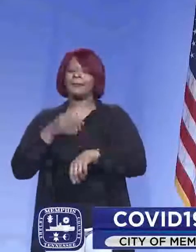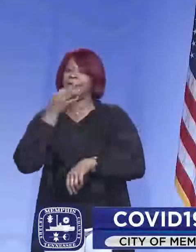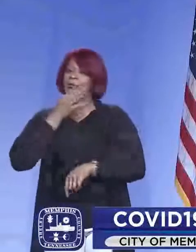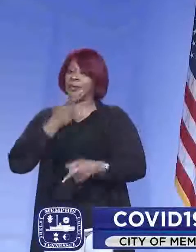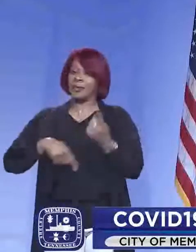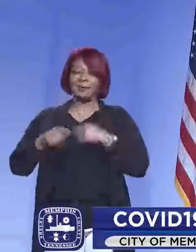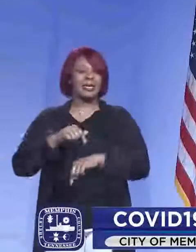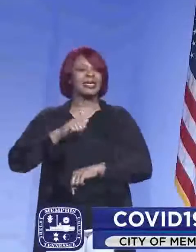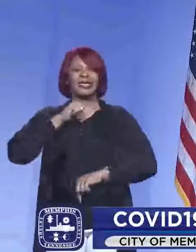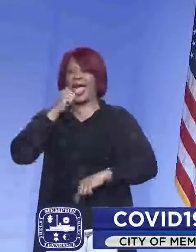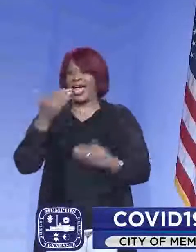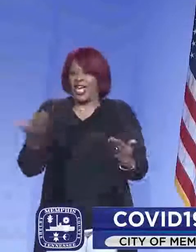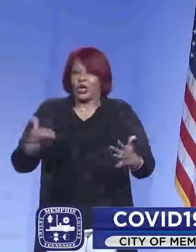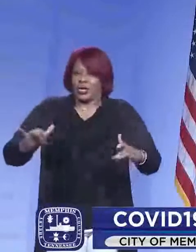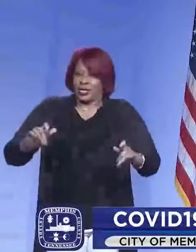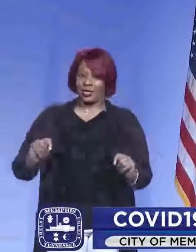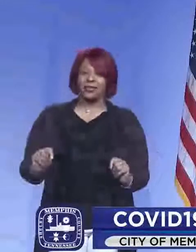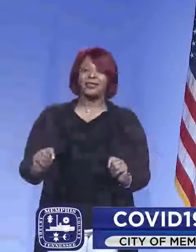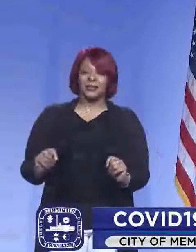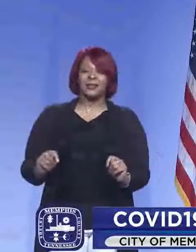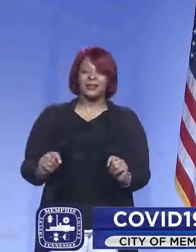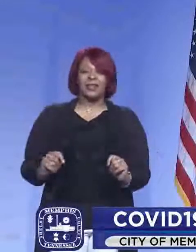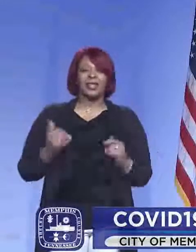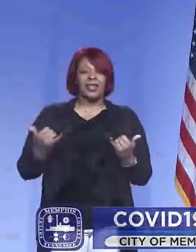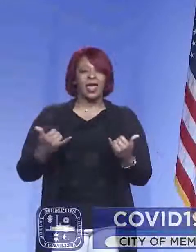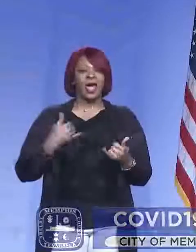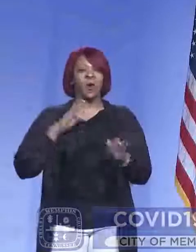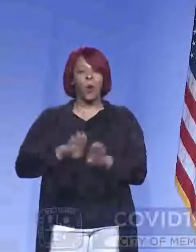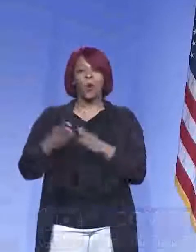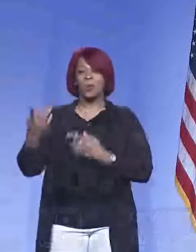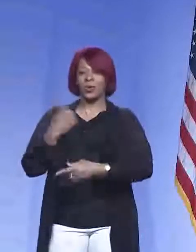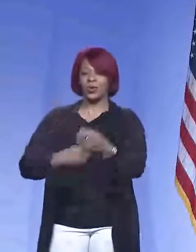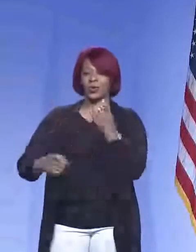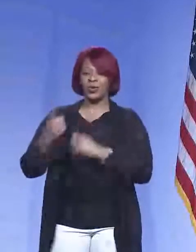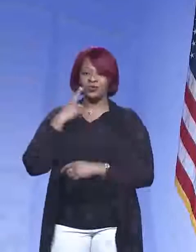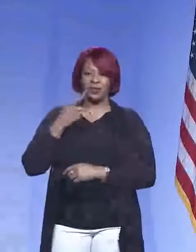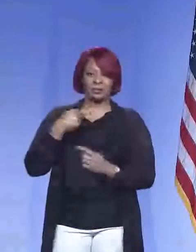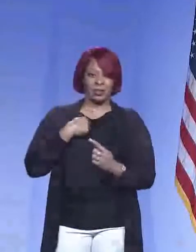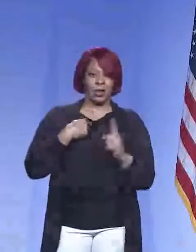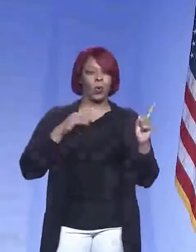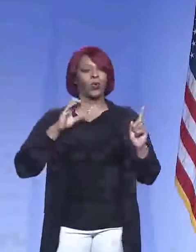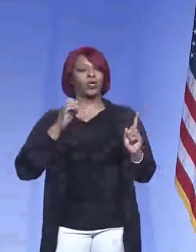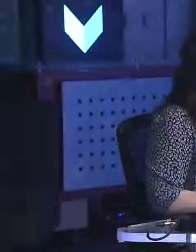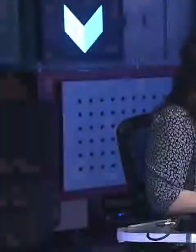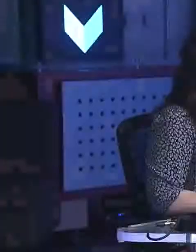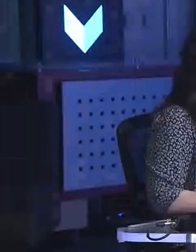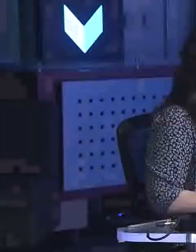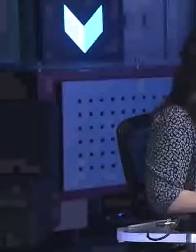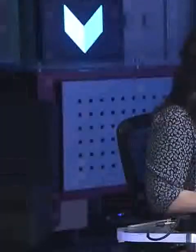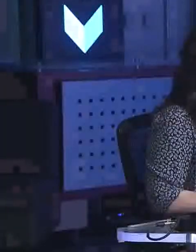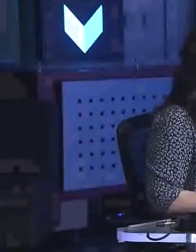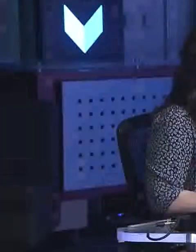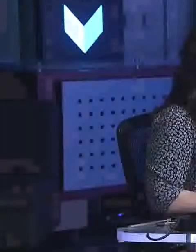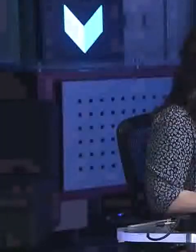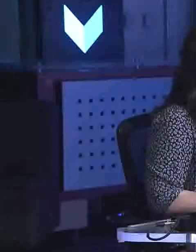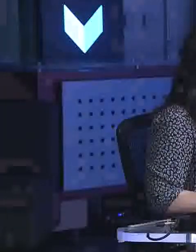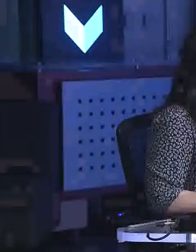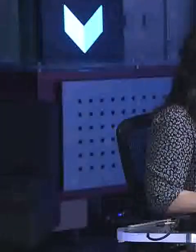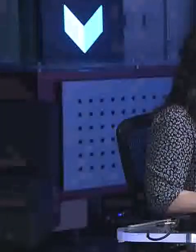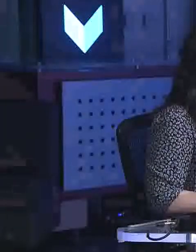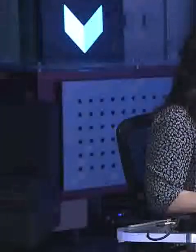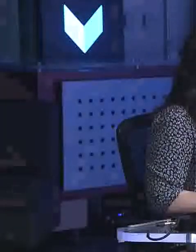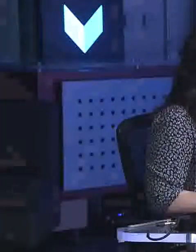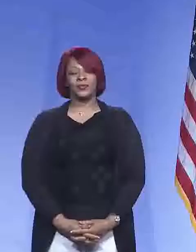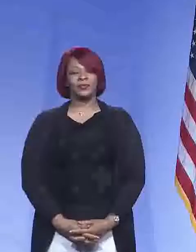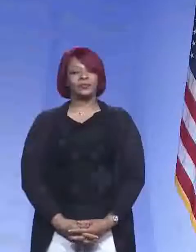They're just not quite here yet. With that, I will open it up for questions for either me or Chief Slead. Brad Broders, Local 24.